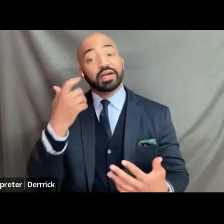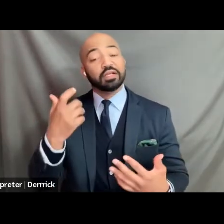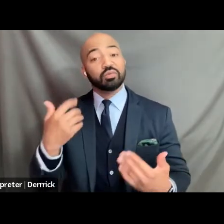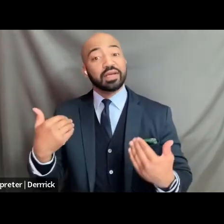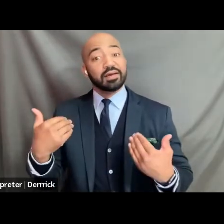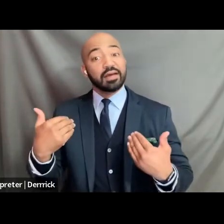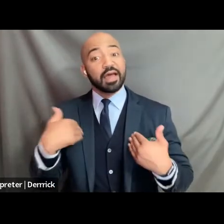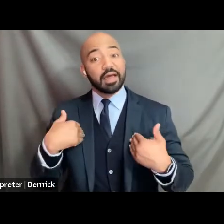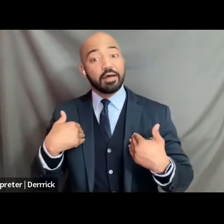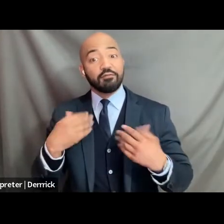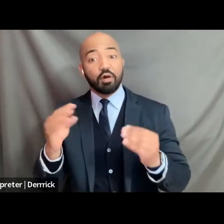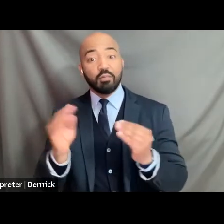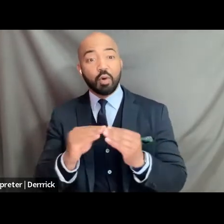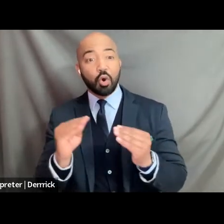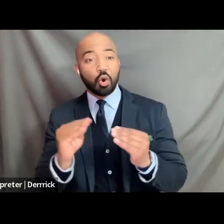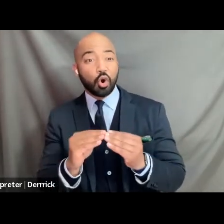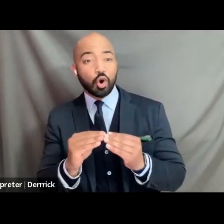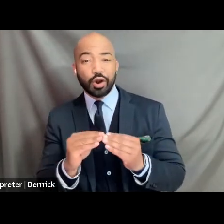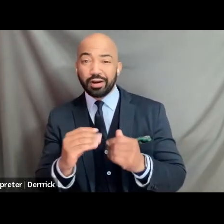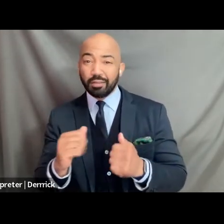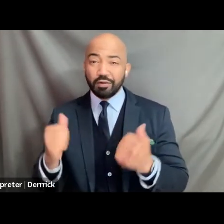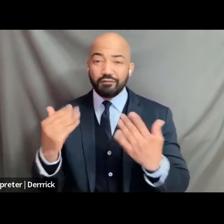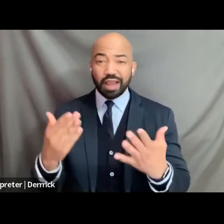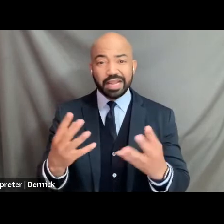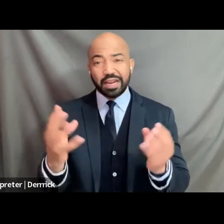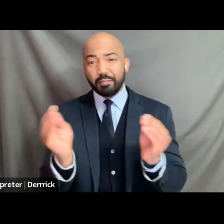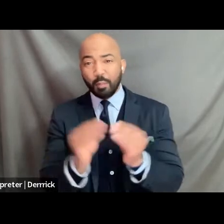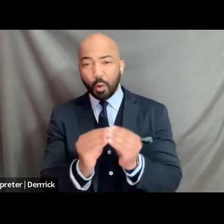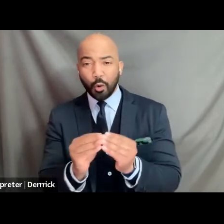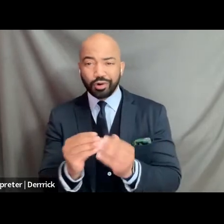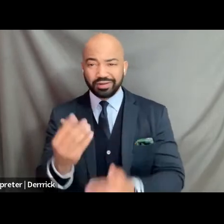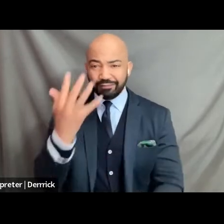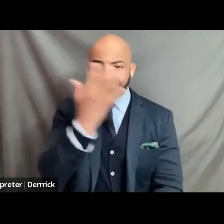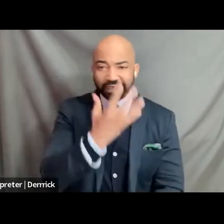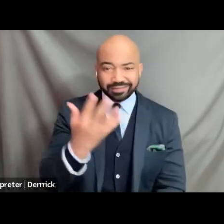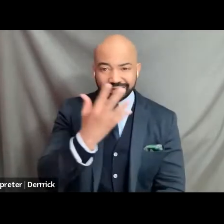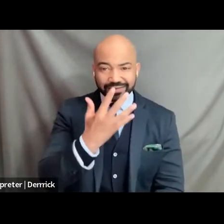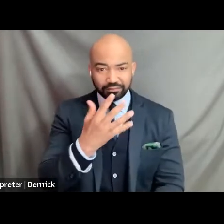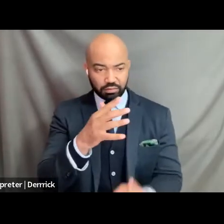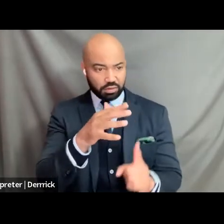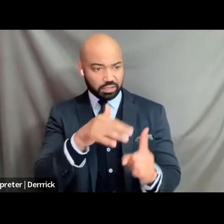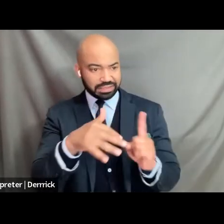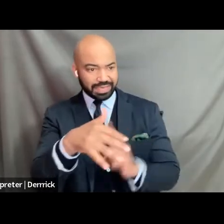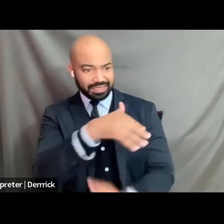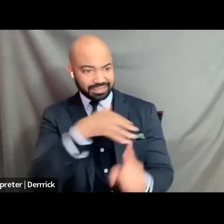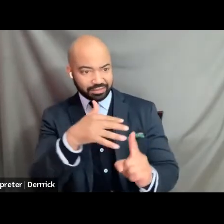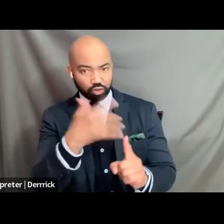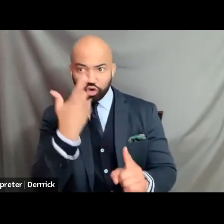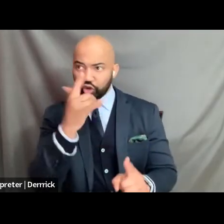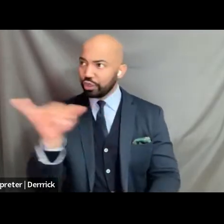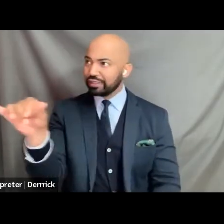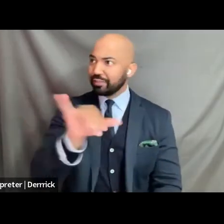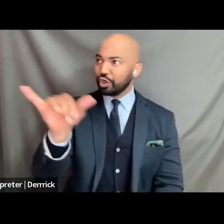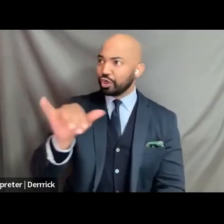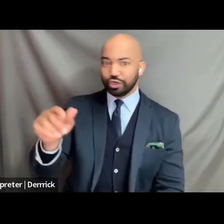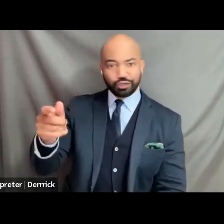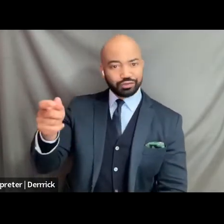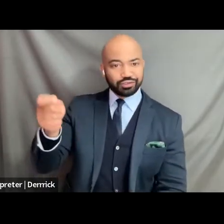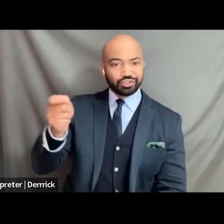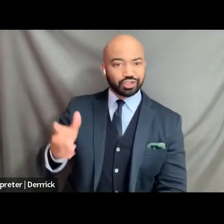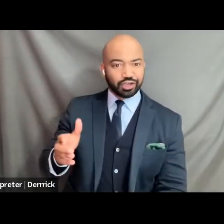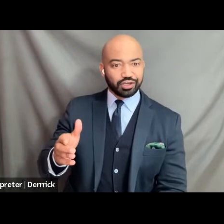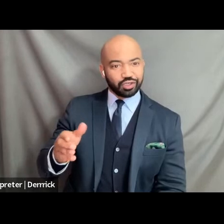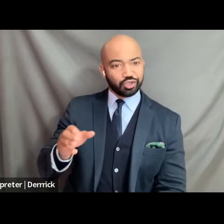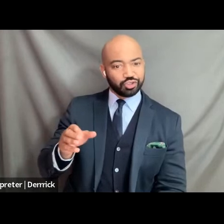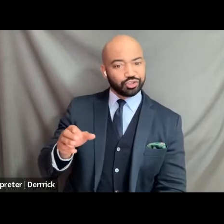up um more spaces and more spaces to people who look like judge brown um and who have the